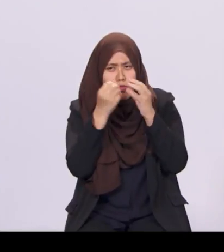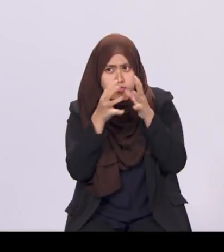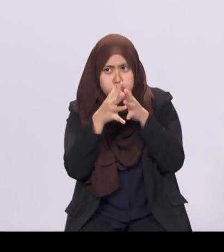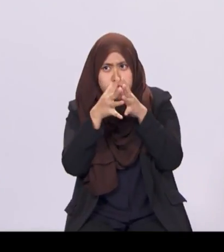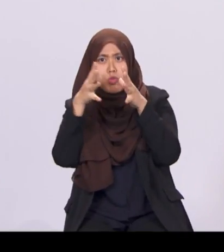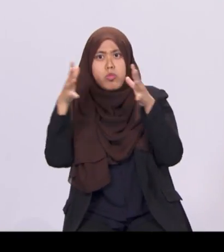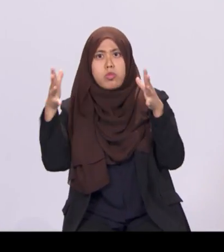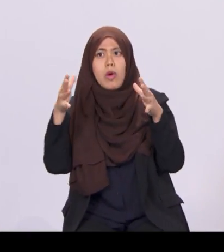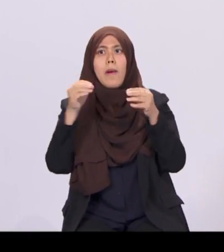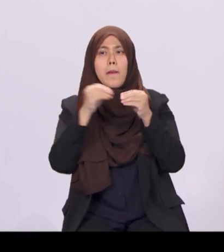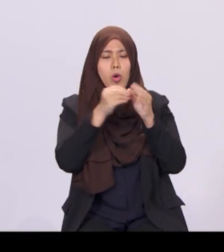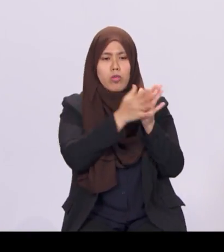high of 2017.